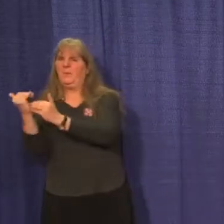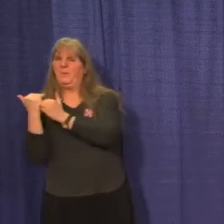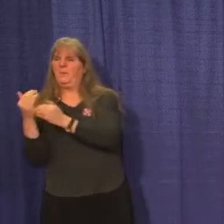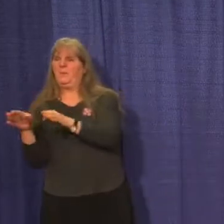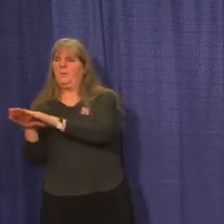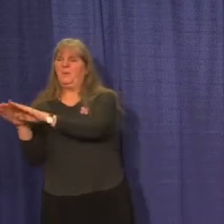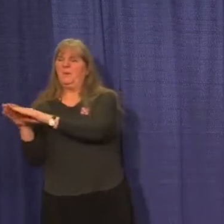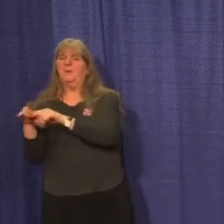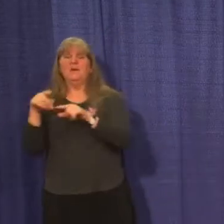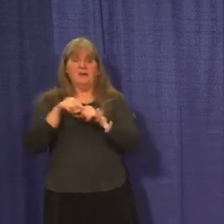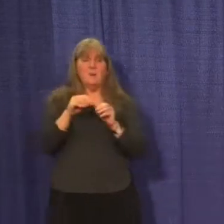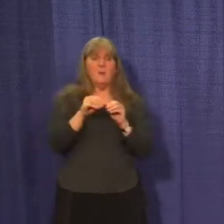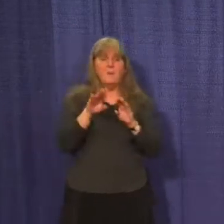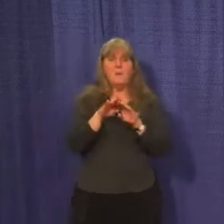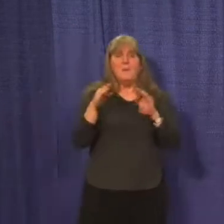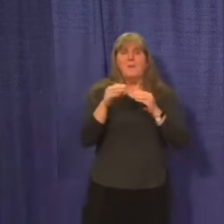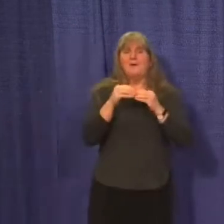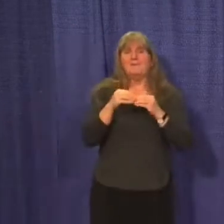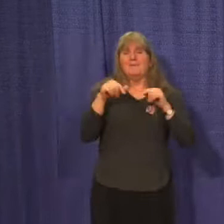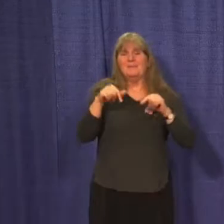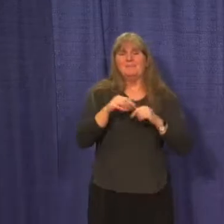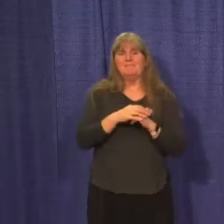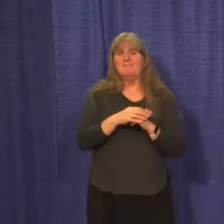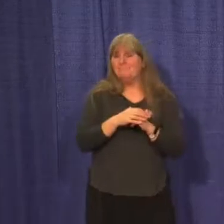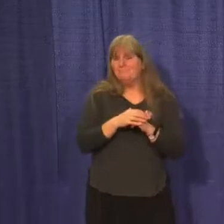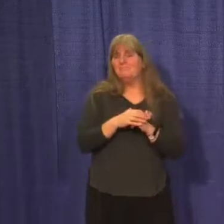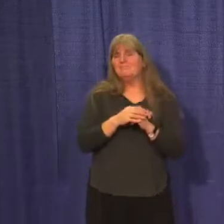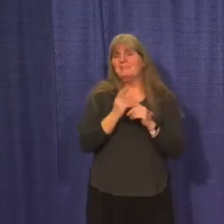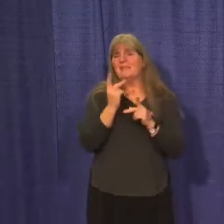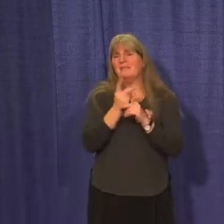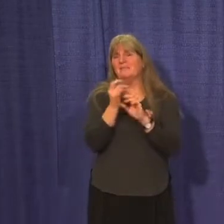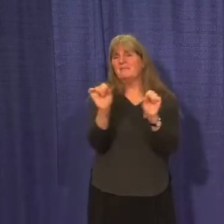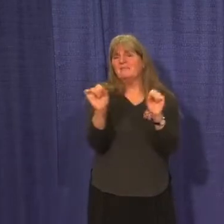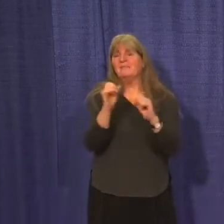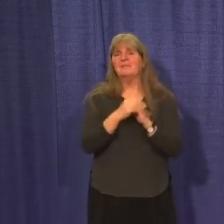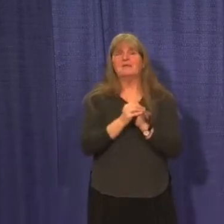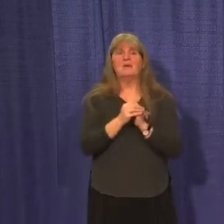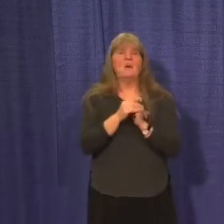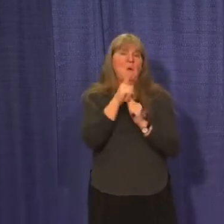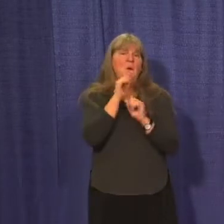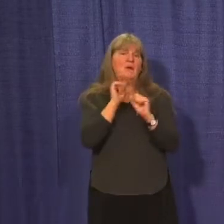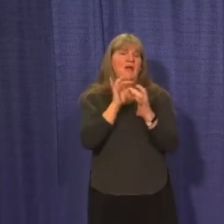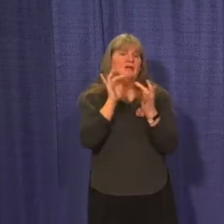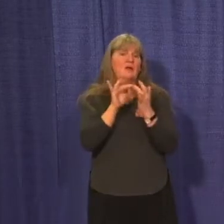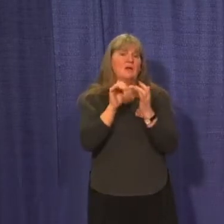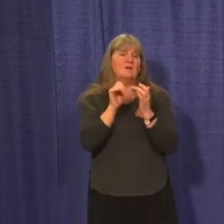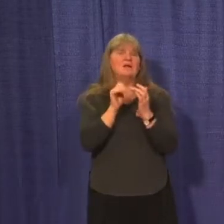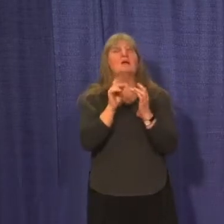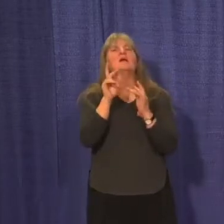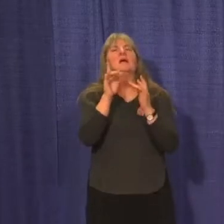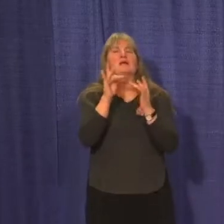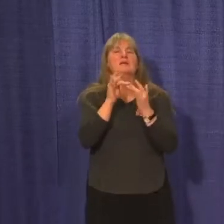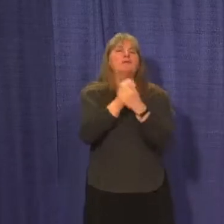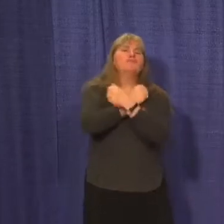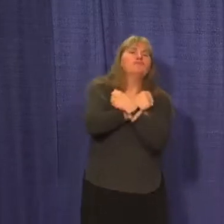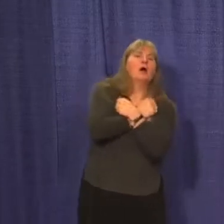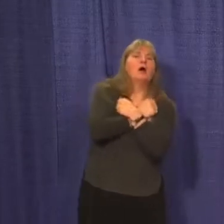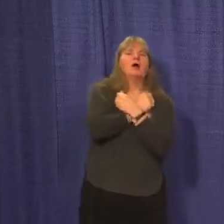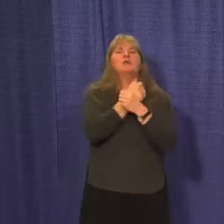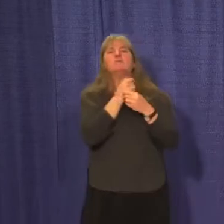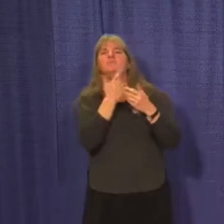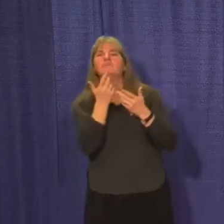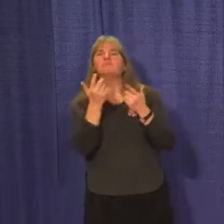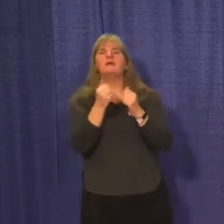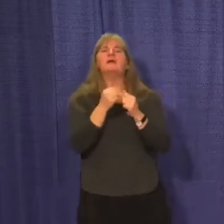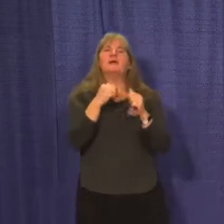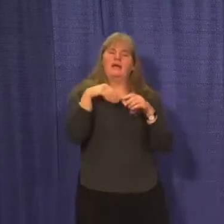So who can you have close contact with? Well, of course, with everyone in your social bubble, and you should continue to keep